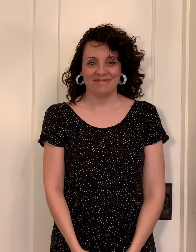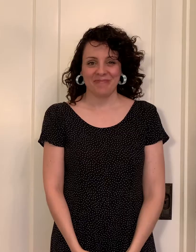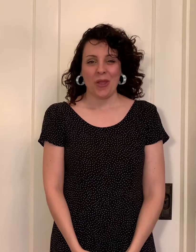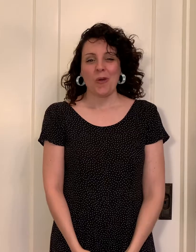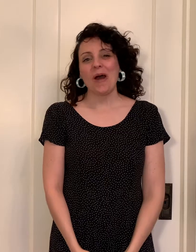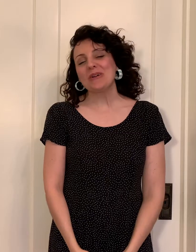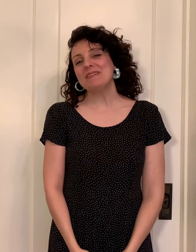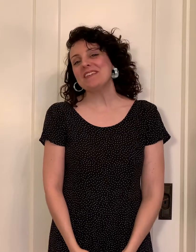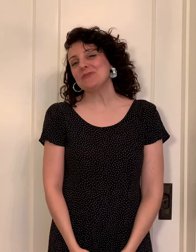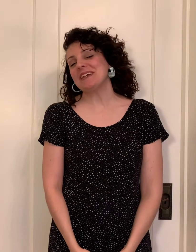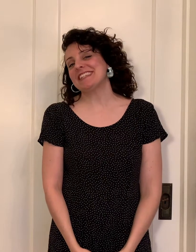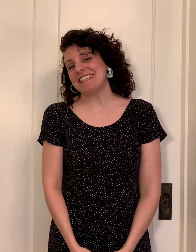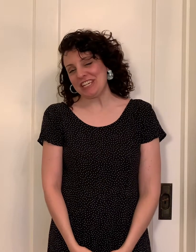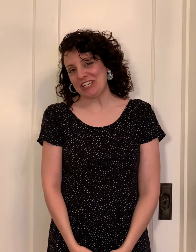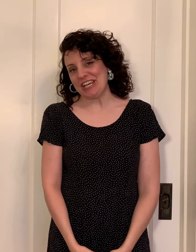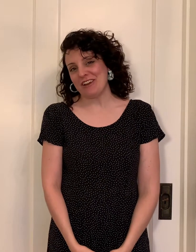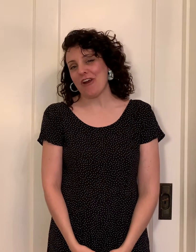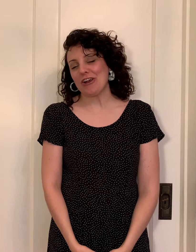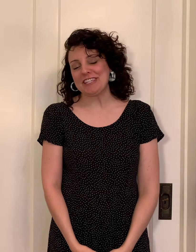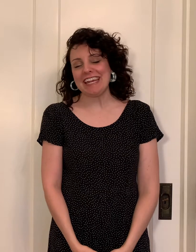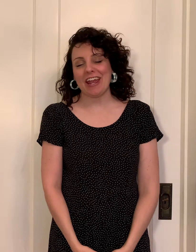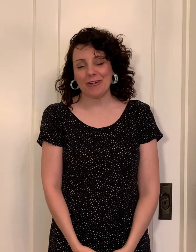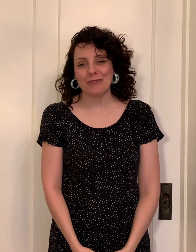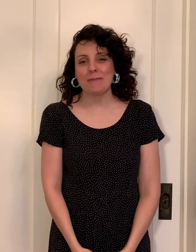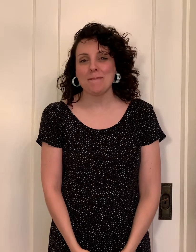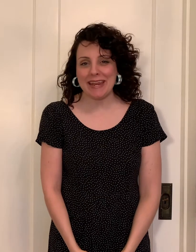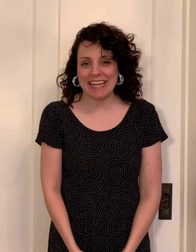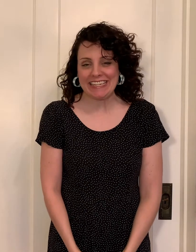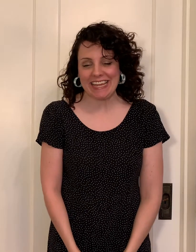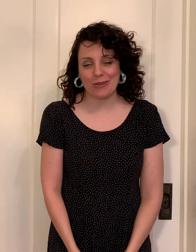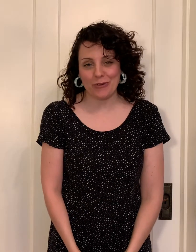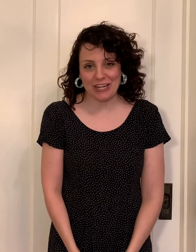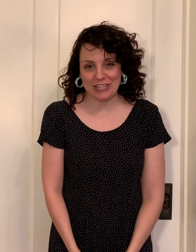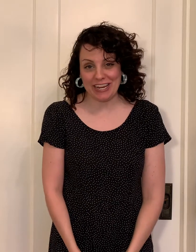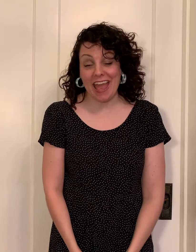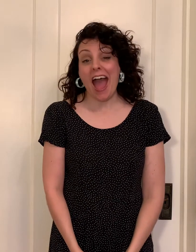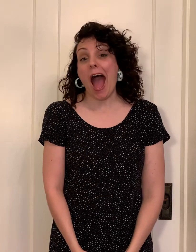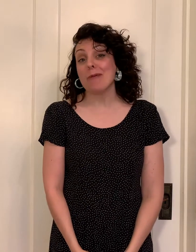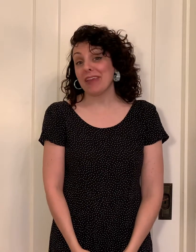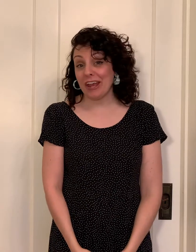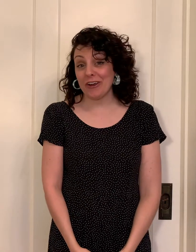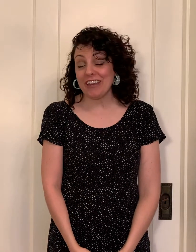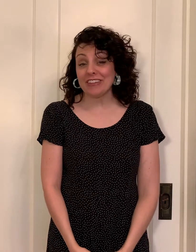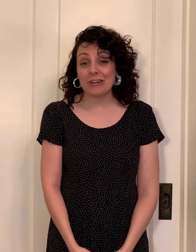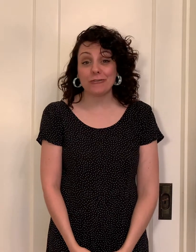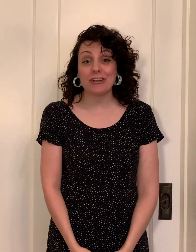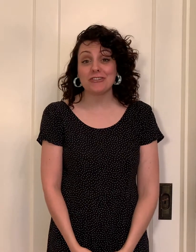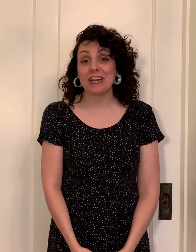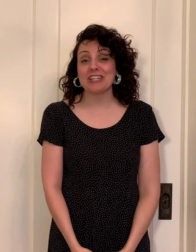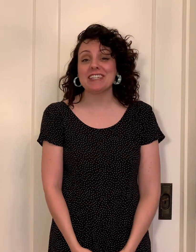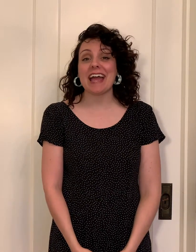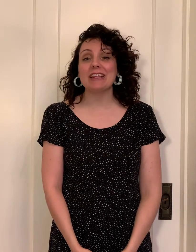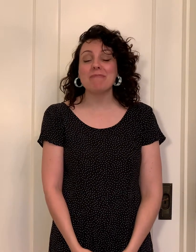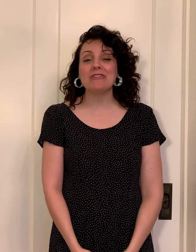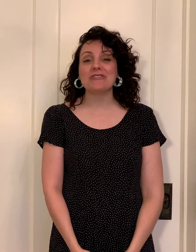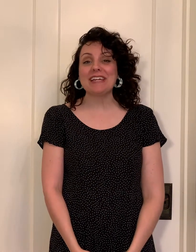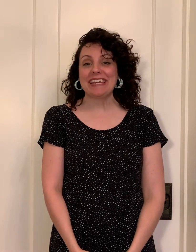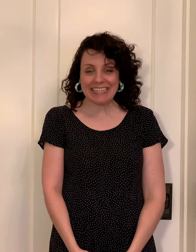welcome to this week's edition of rc arrows mini celebration i'm carrie the leader of restorations elementary kids